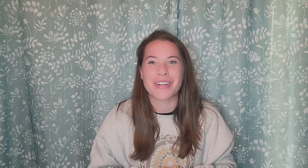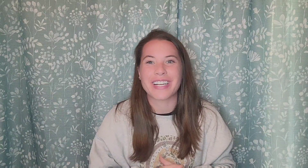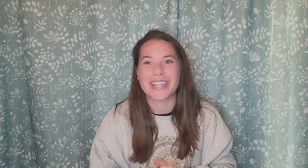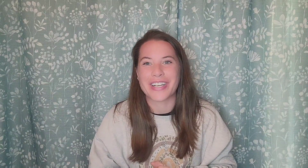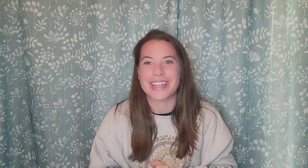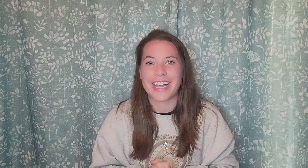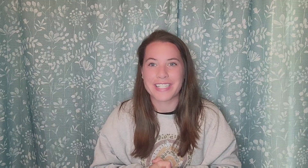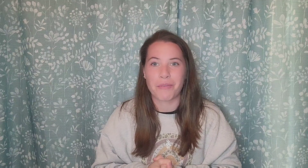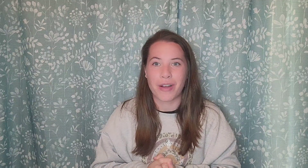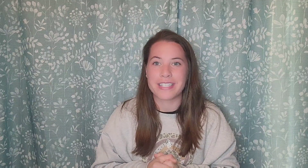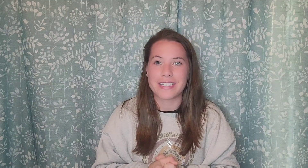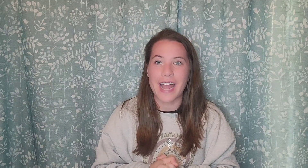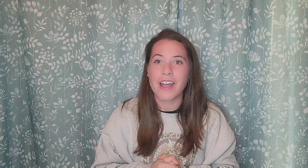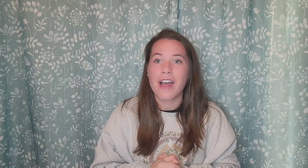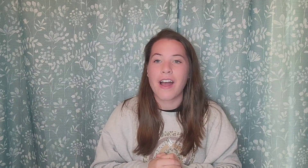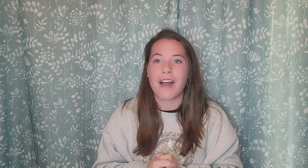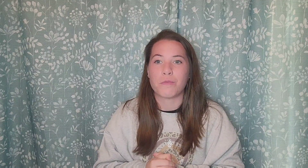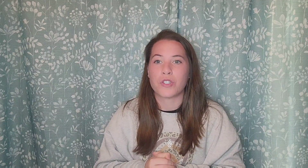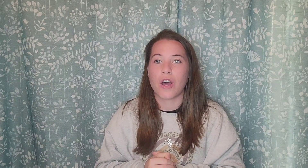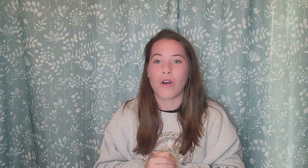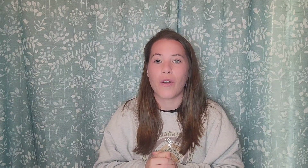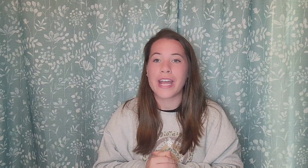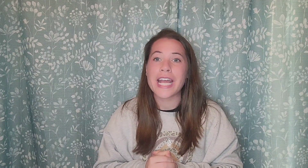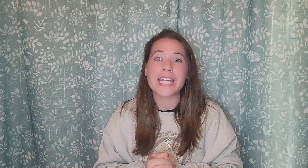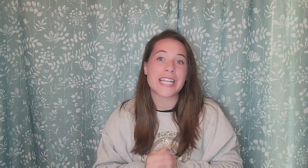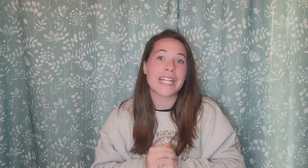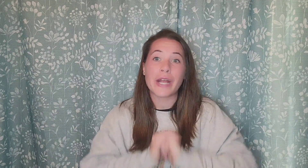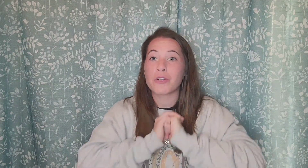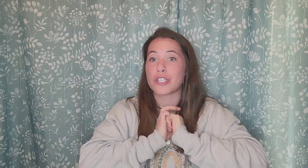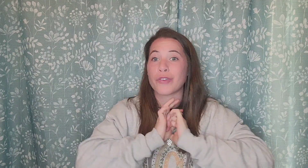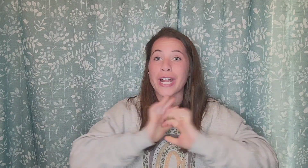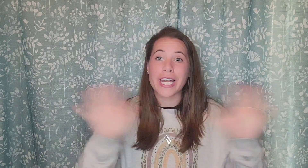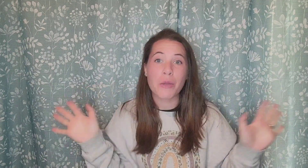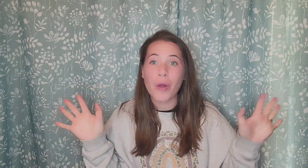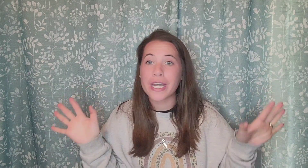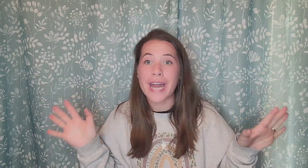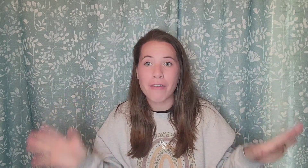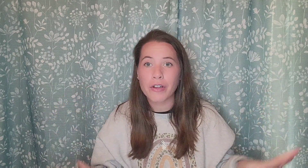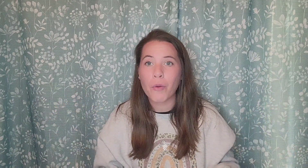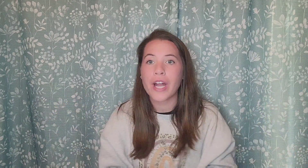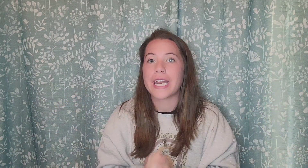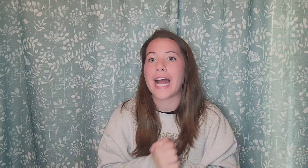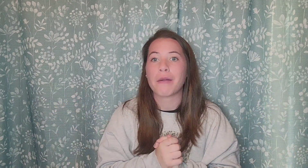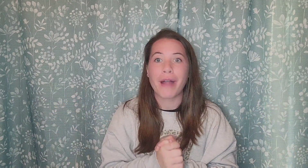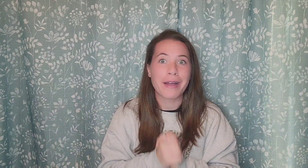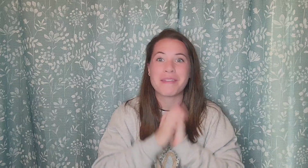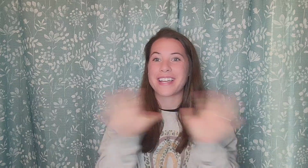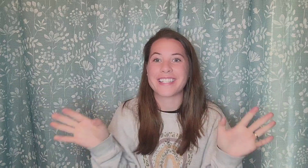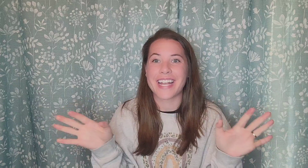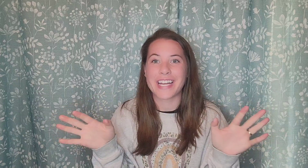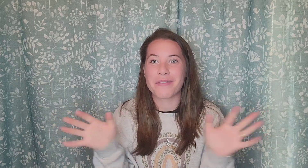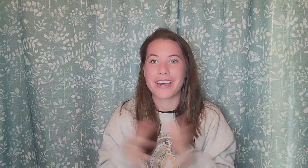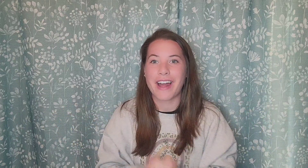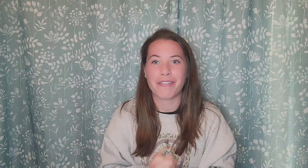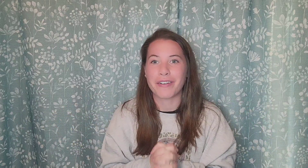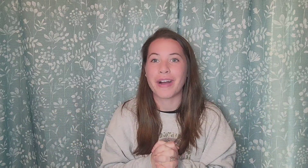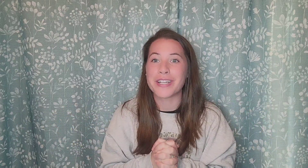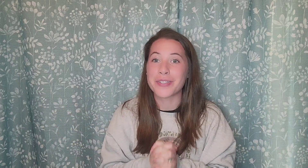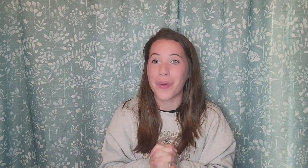we're going to learn in lesson one today. So sign language is for anyone and everyone and I recommend it to anyone and everyone. So